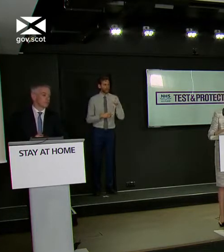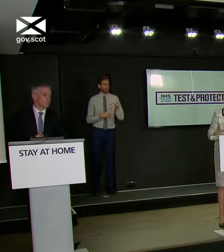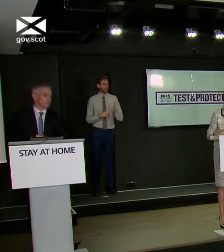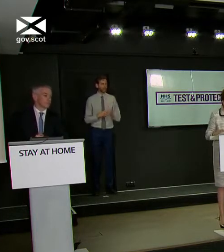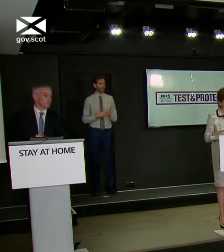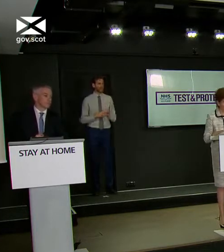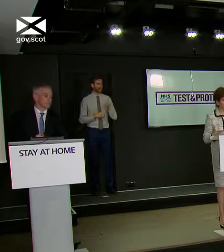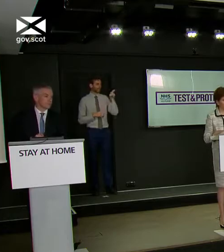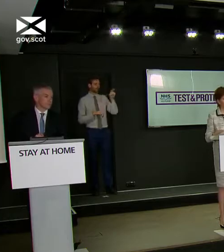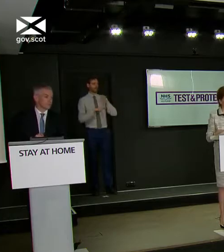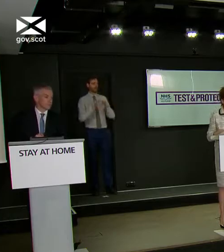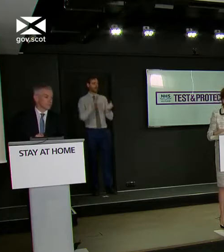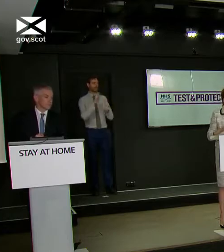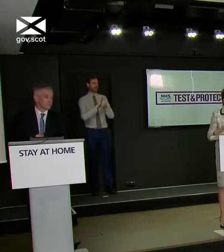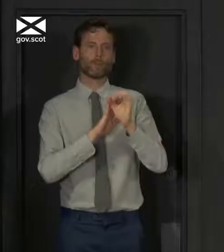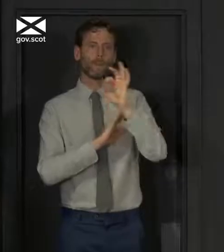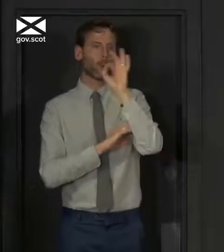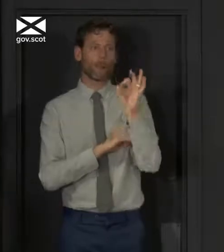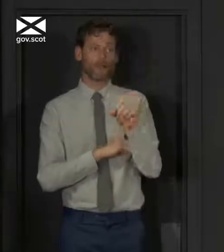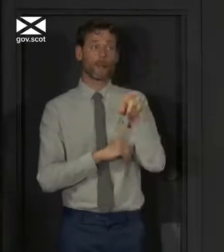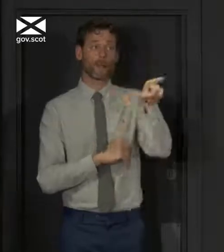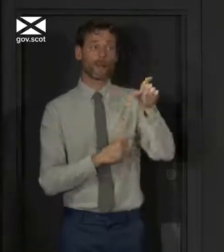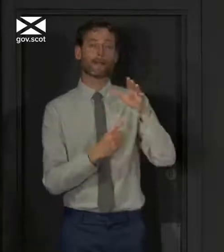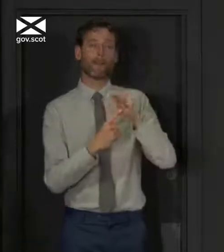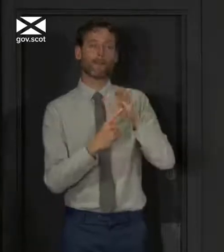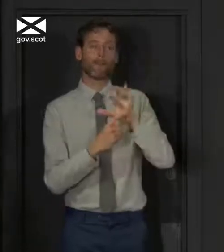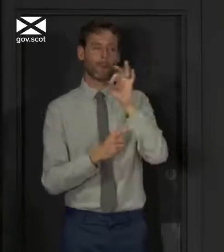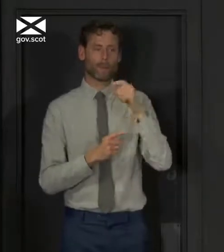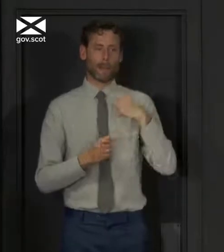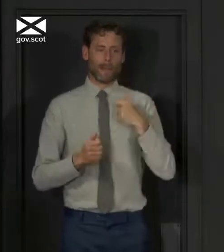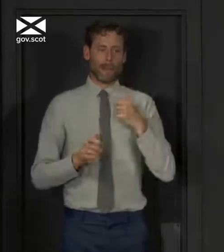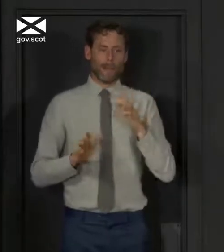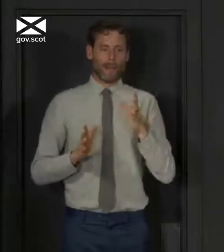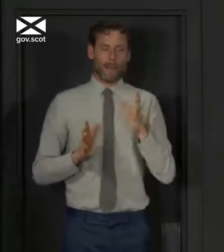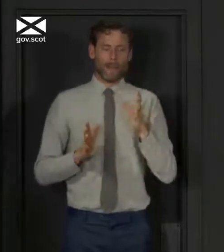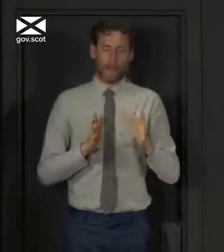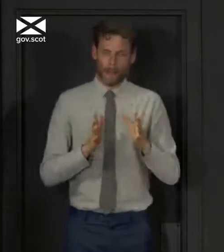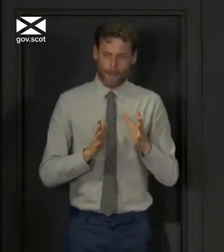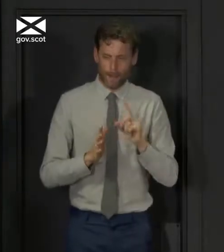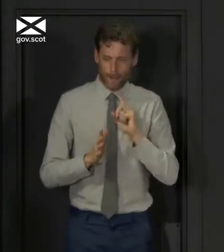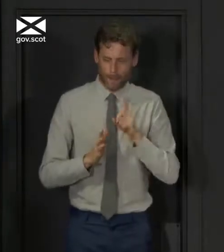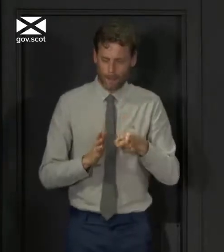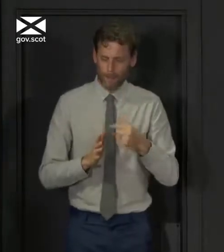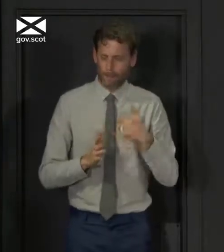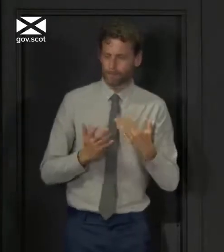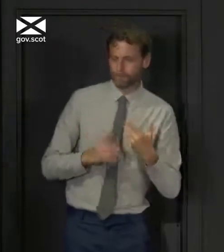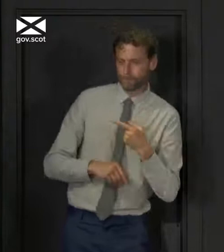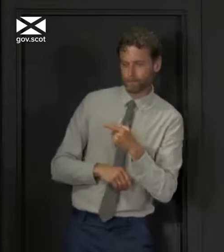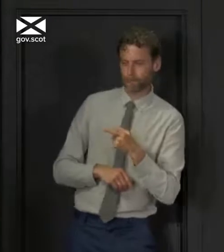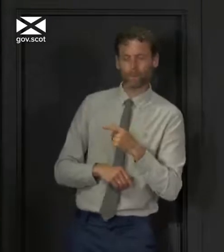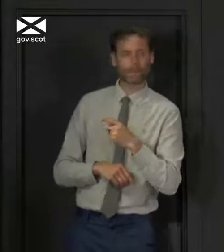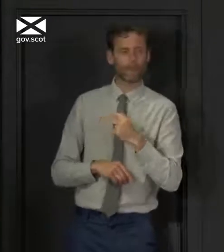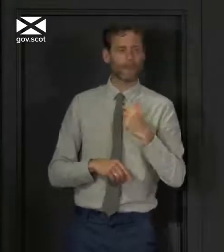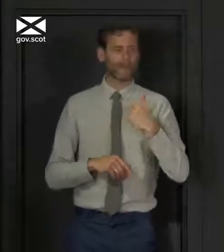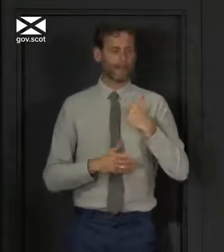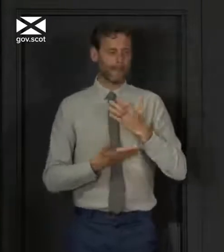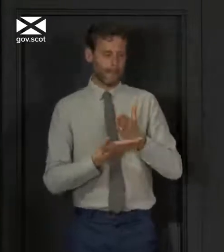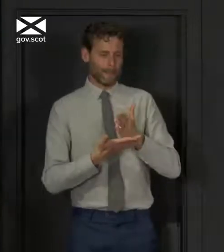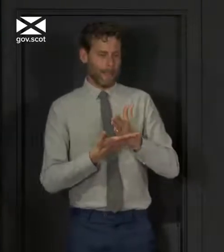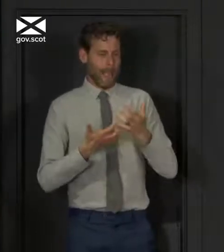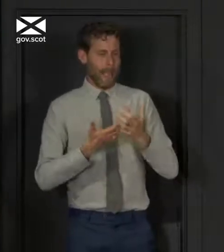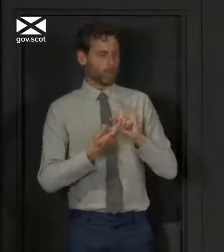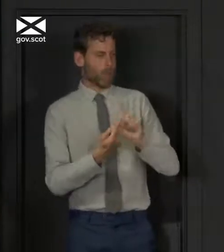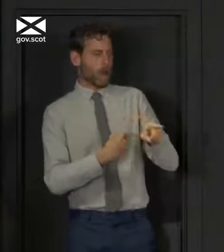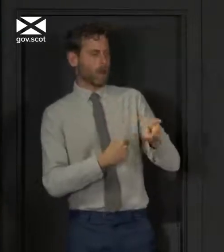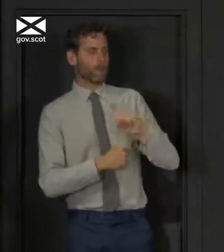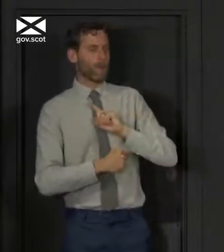definitely not a stupid question, Andrew. It's a very important question. I'm going to hesitate. I don't know whether Gregor will be able to answer it. I'm going to hesitate to try to answer it in detail right